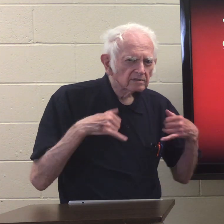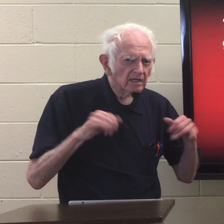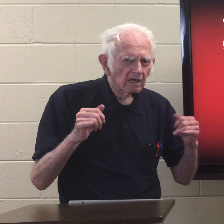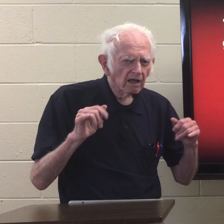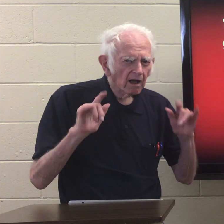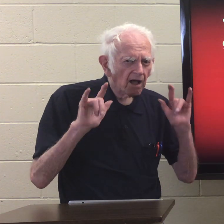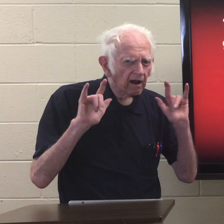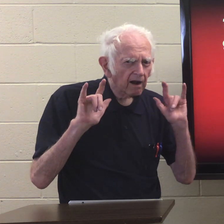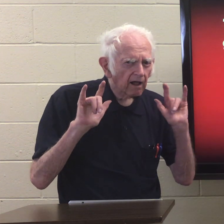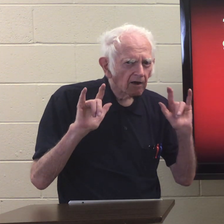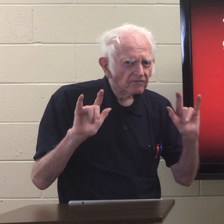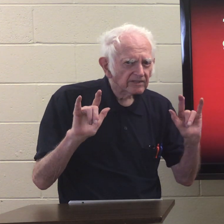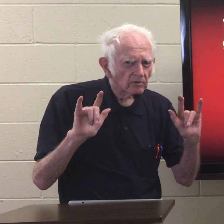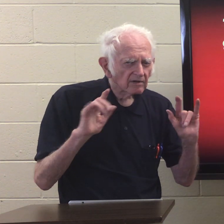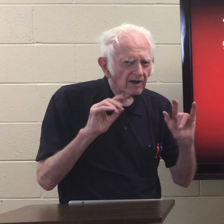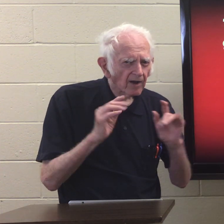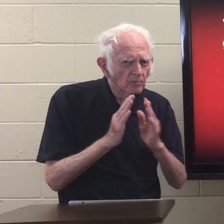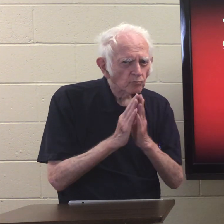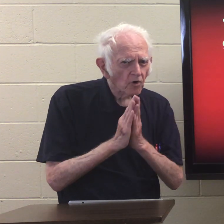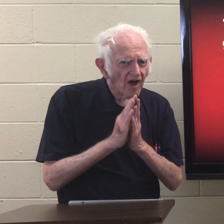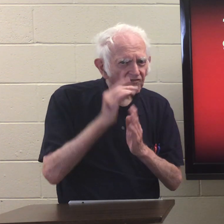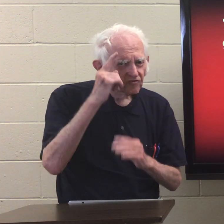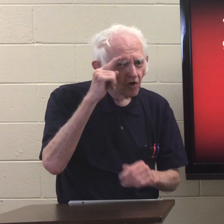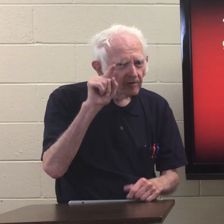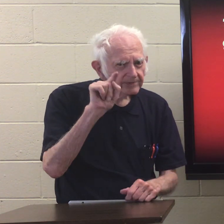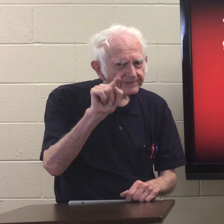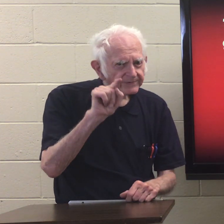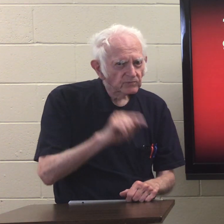we still love you and pray for you